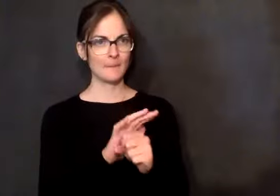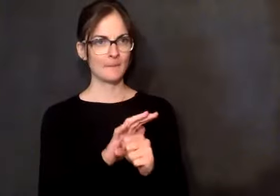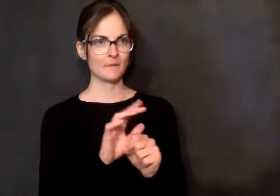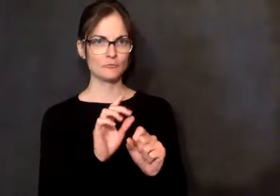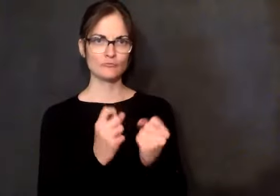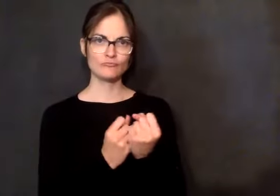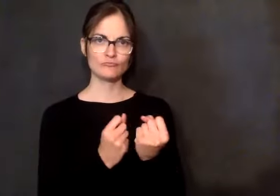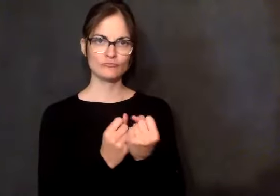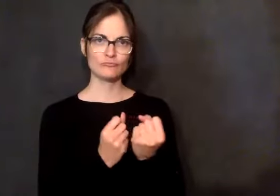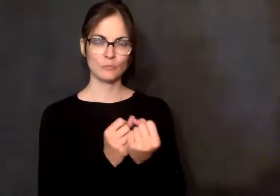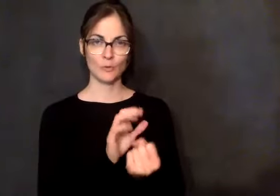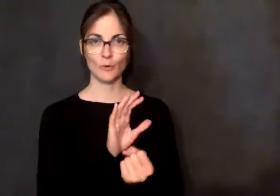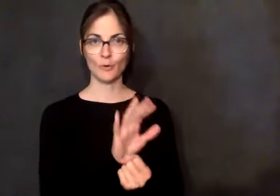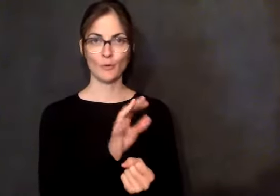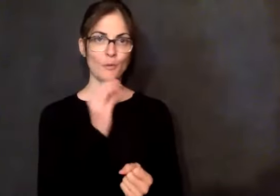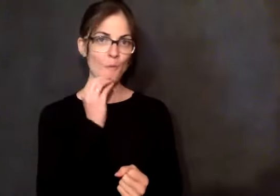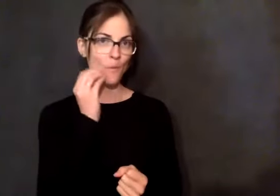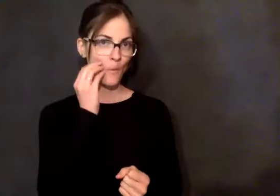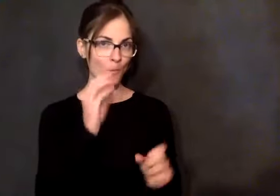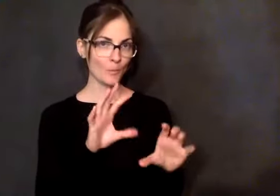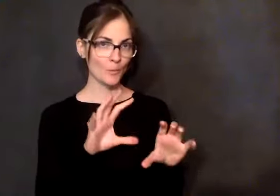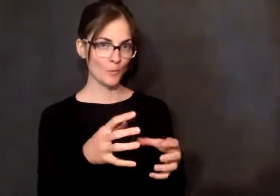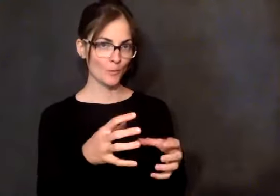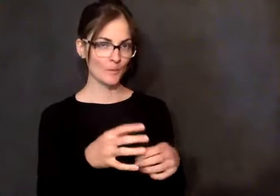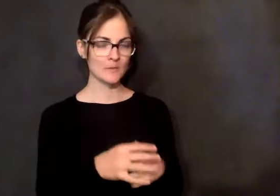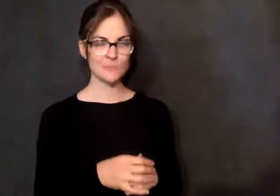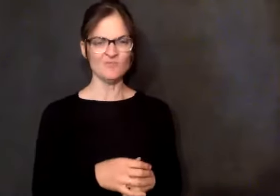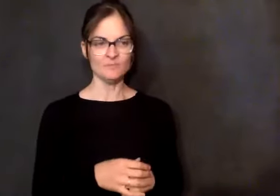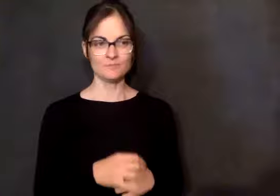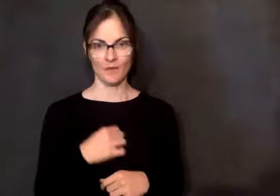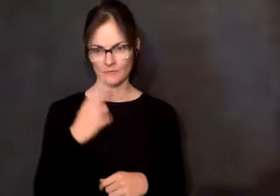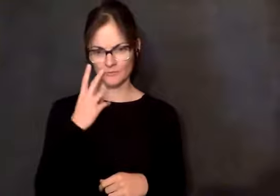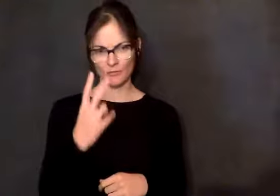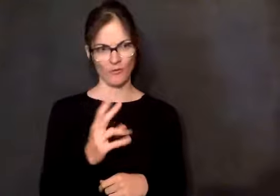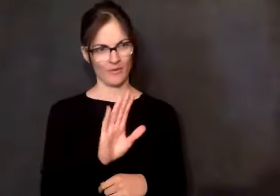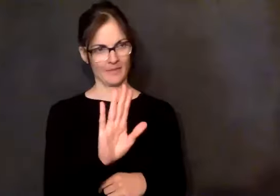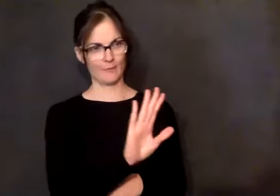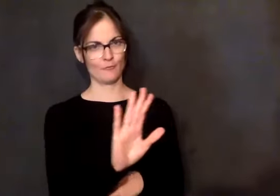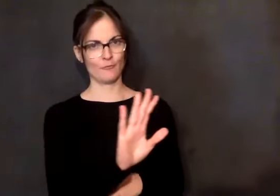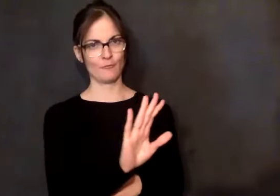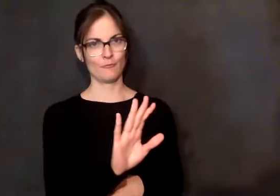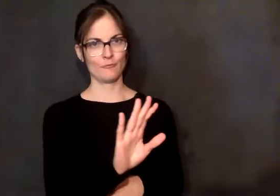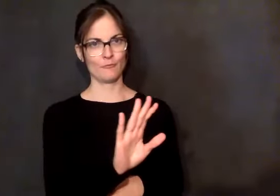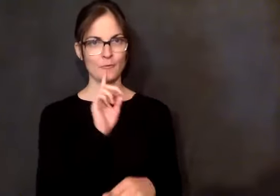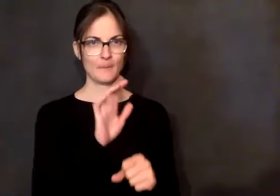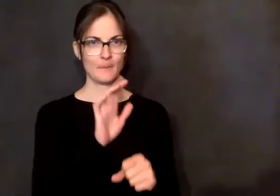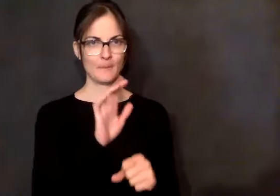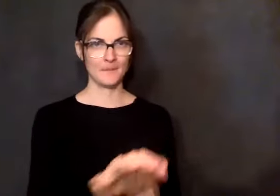And like I said, I witnessed that healthy relationship between her and JD. And that has really formed the foundation